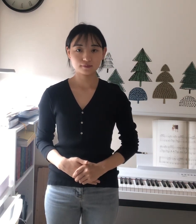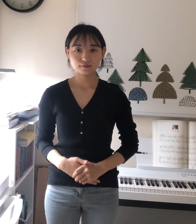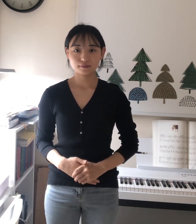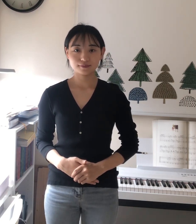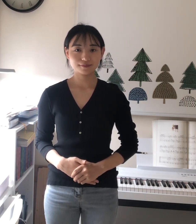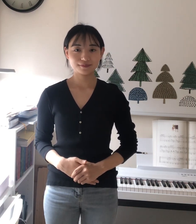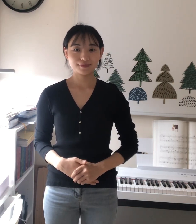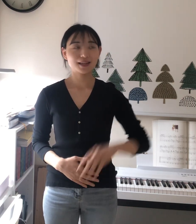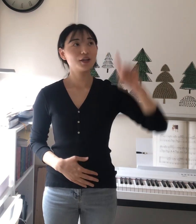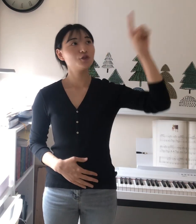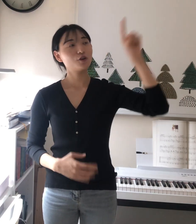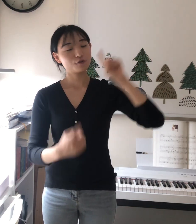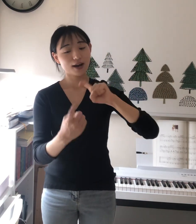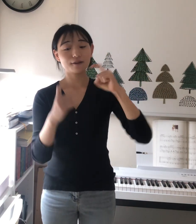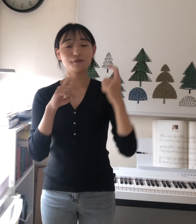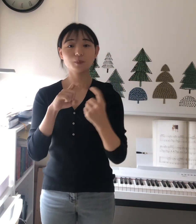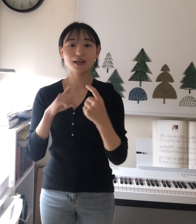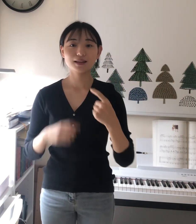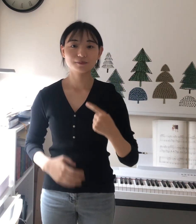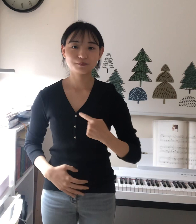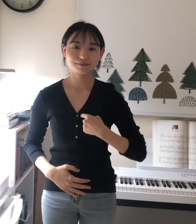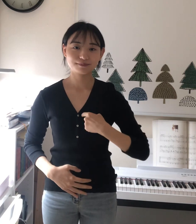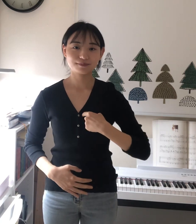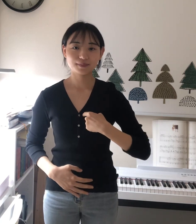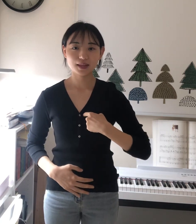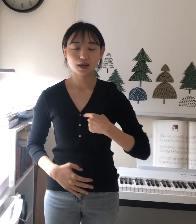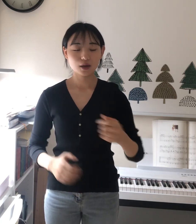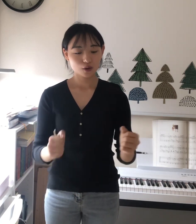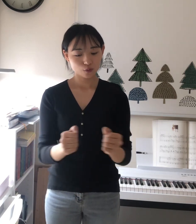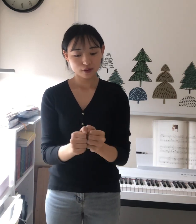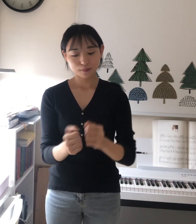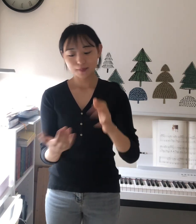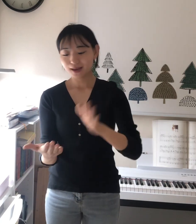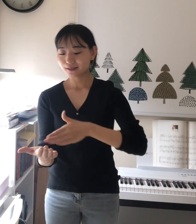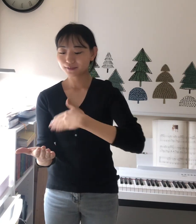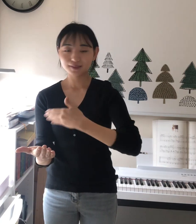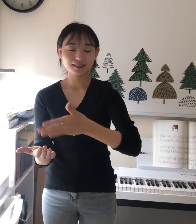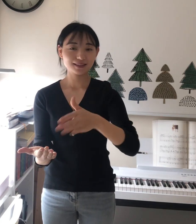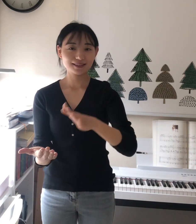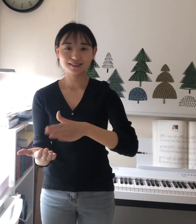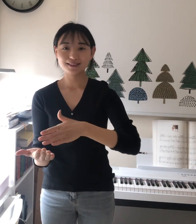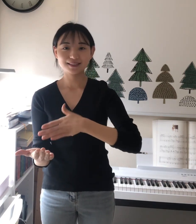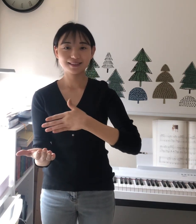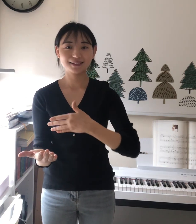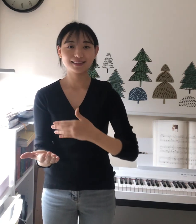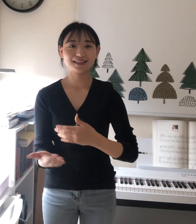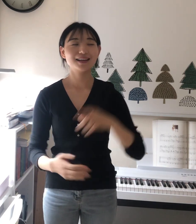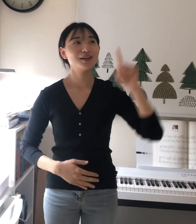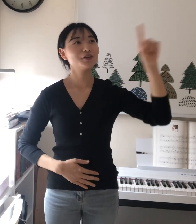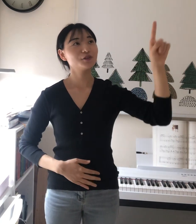You surround me with a melody You